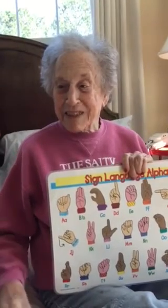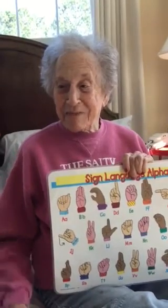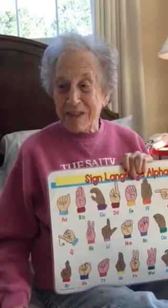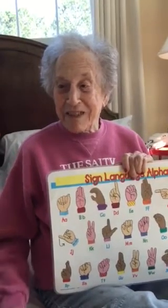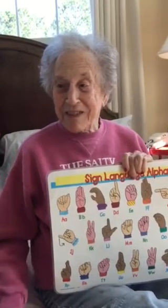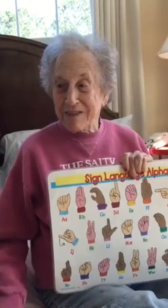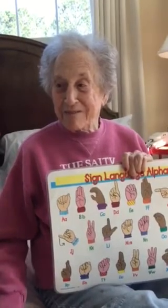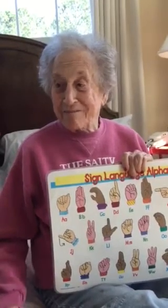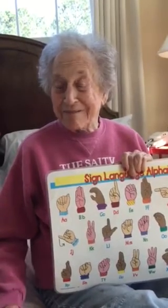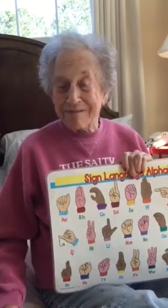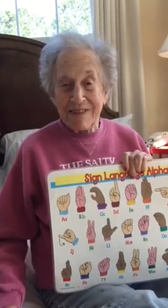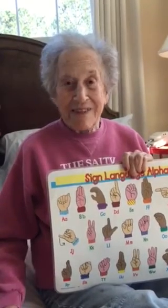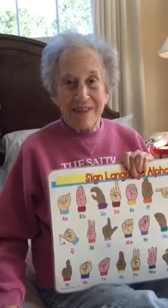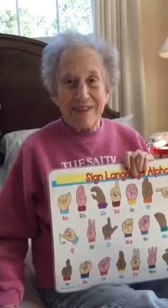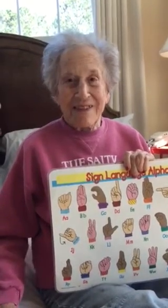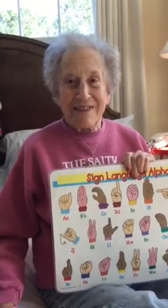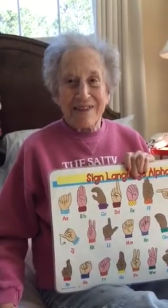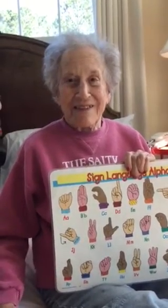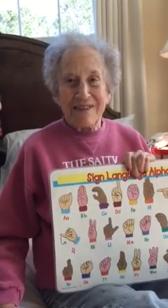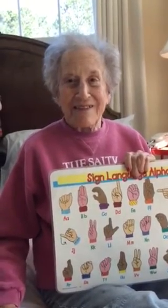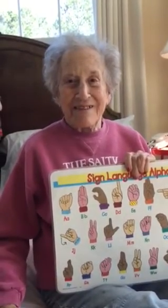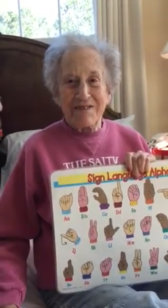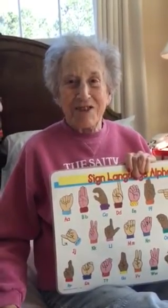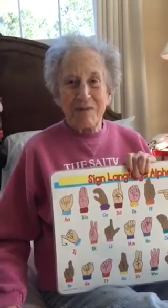this bed. You'll get along. You'll